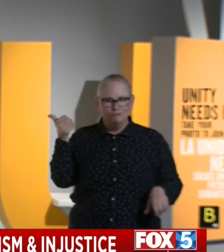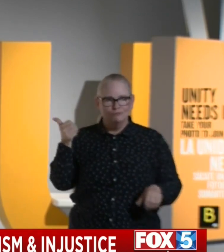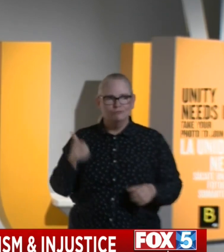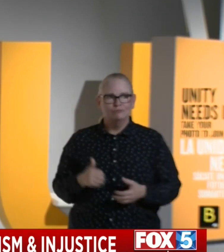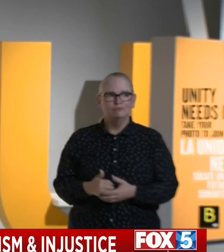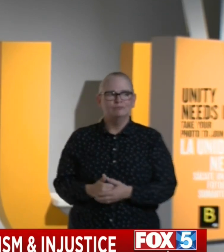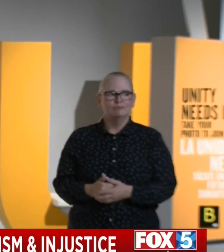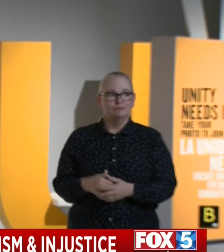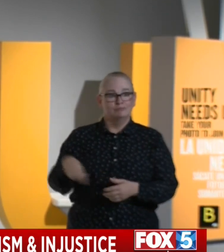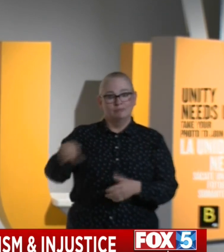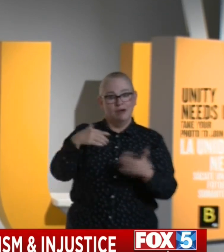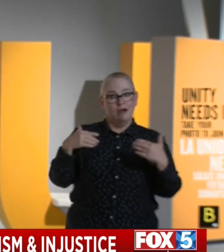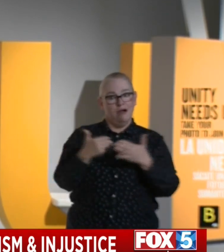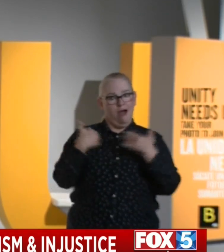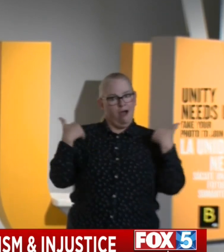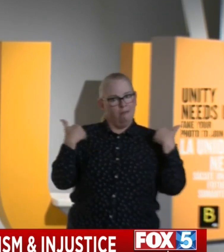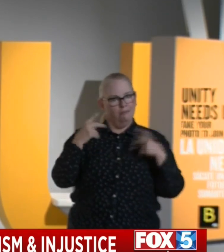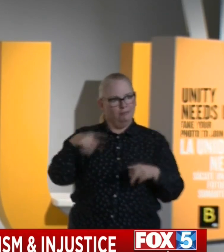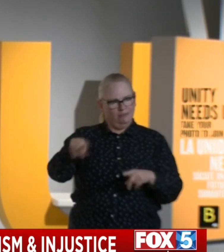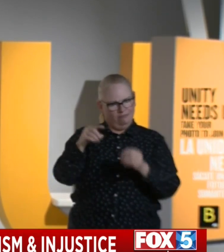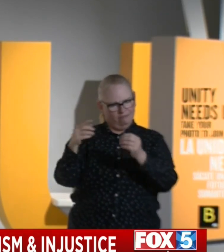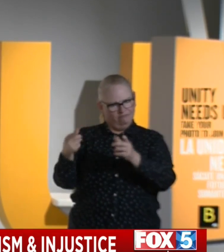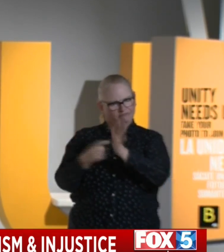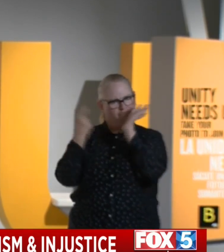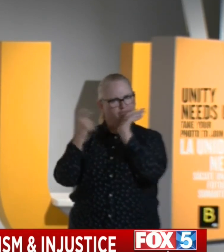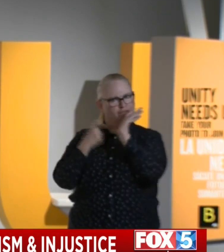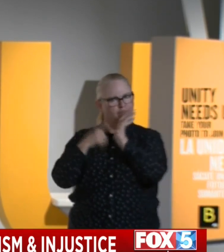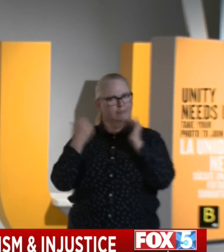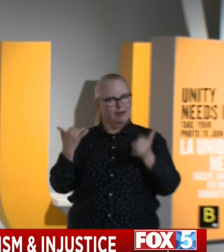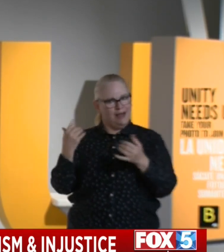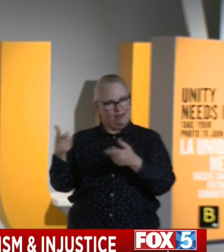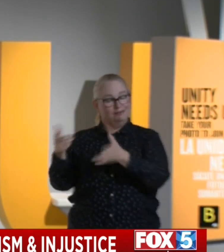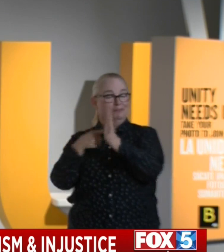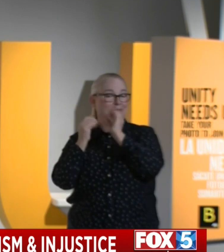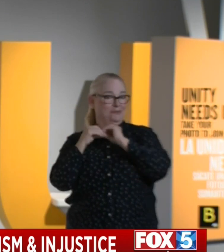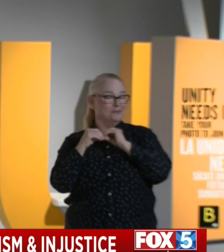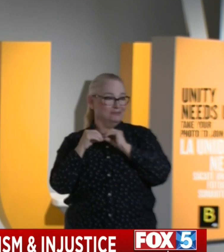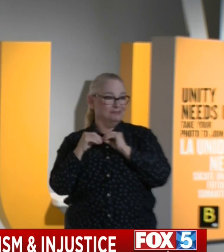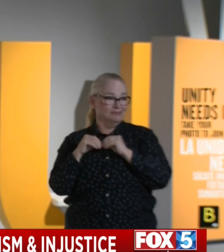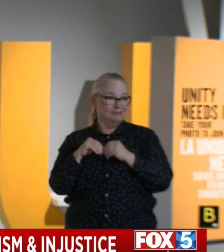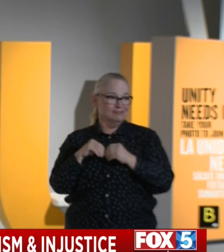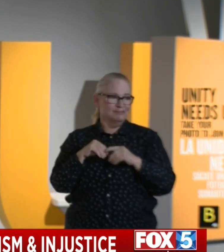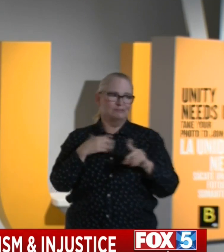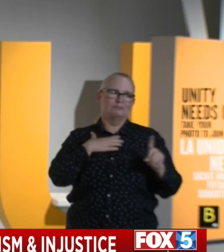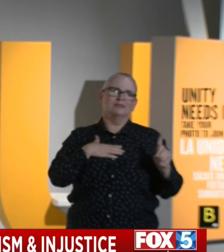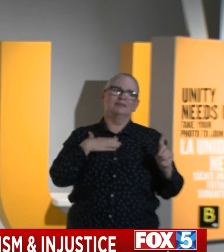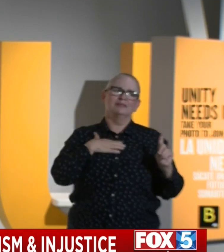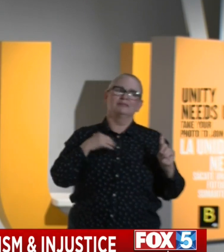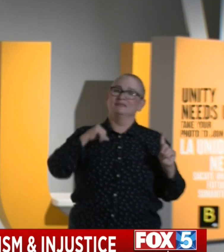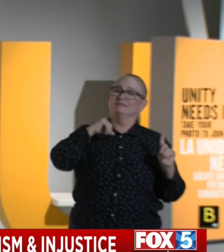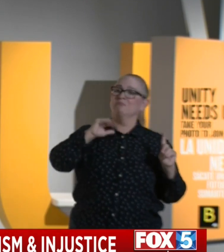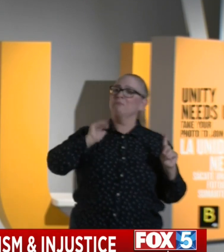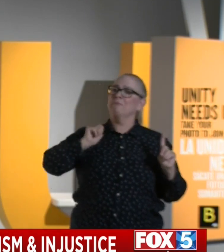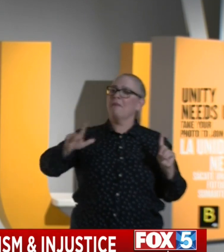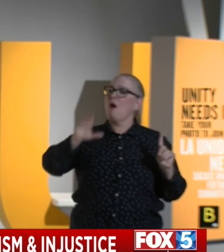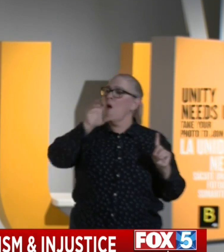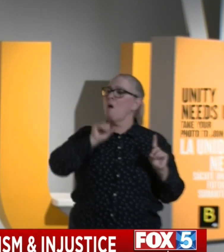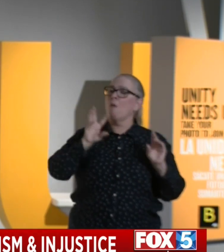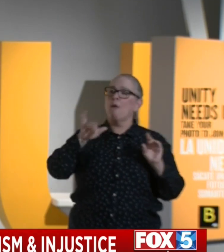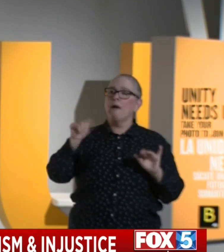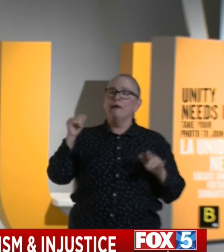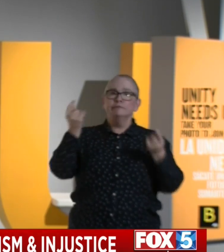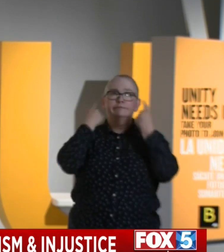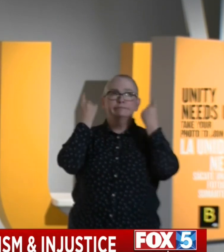something better and something more. Please resist normalcy. Normalcy created the